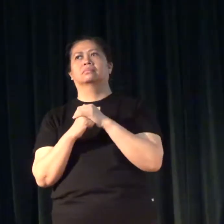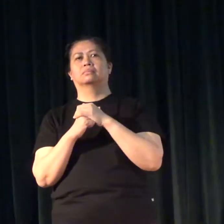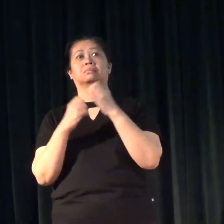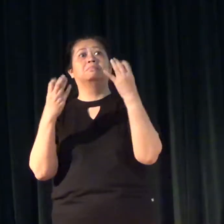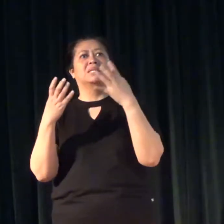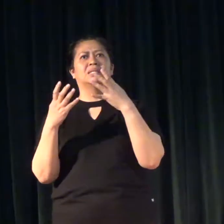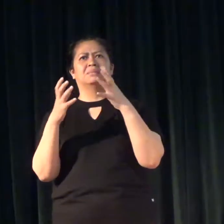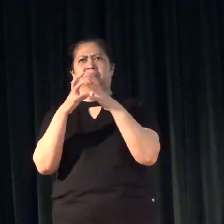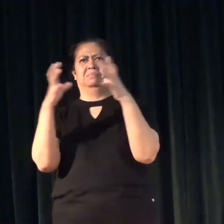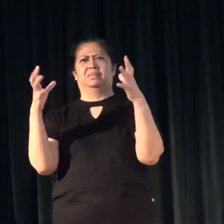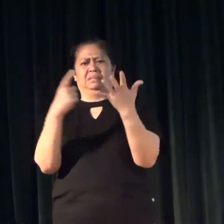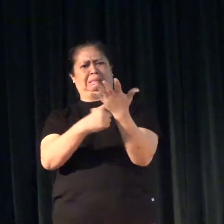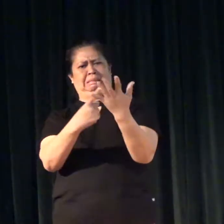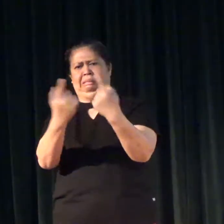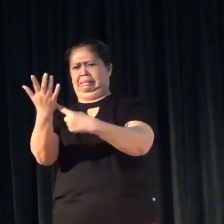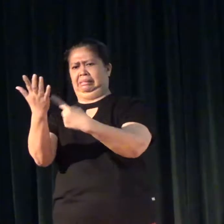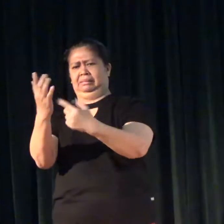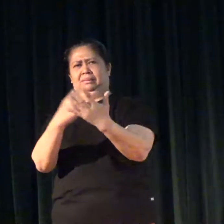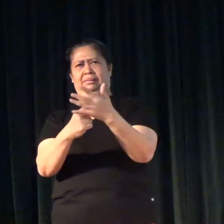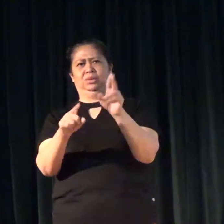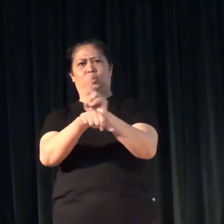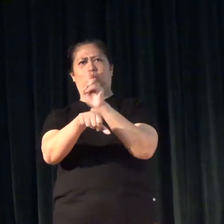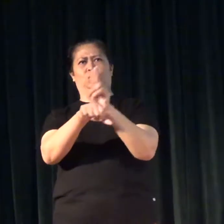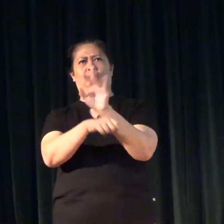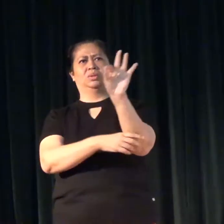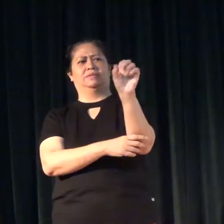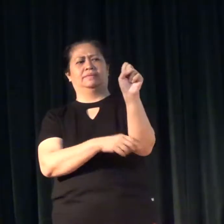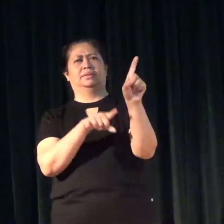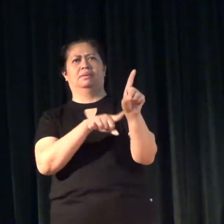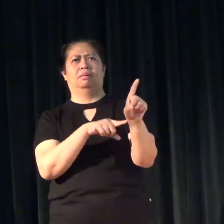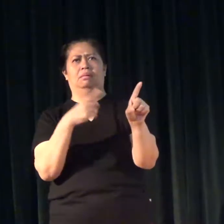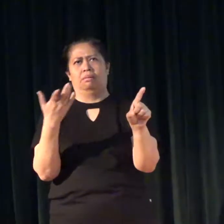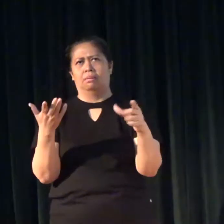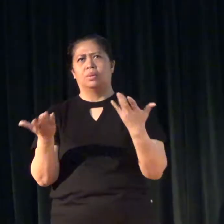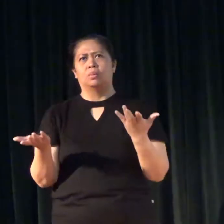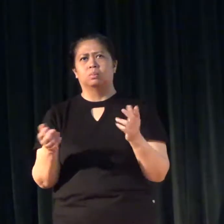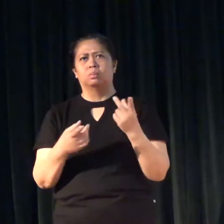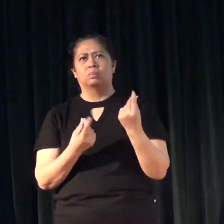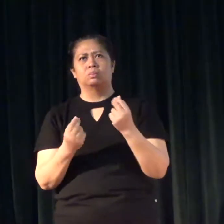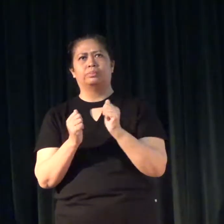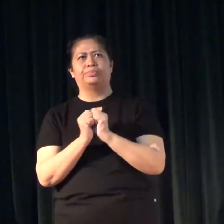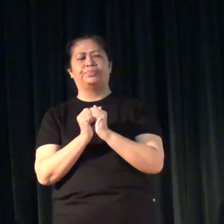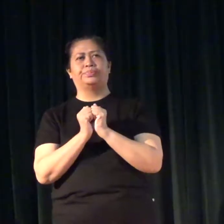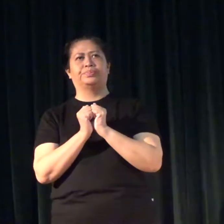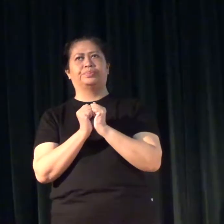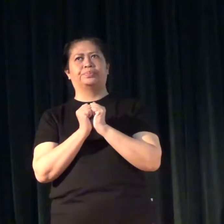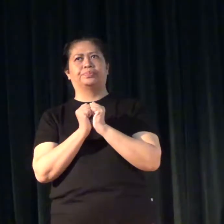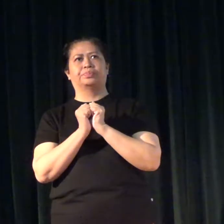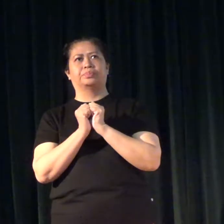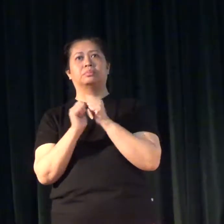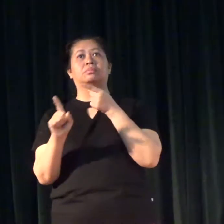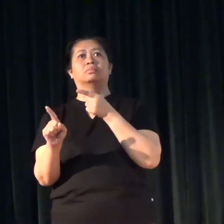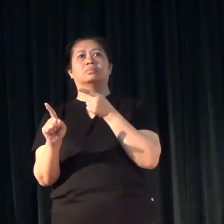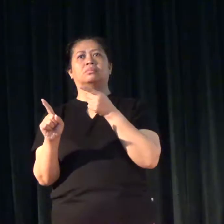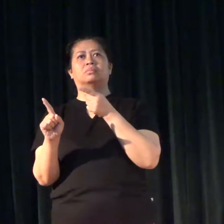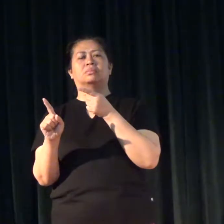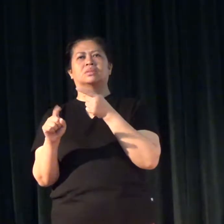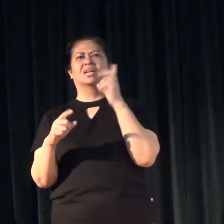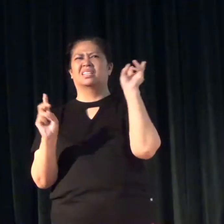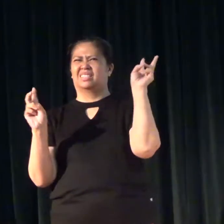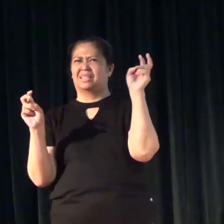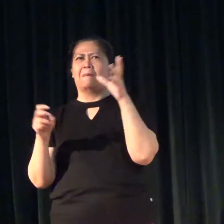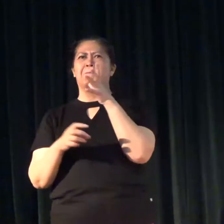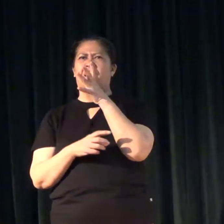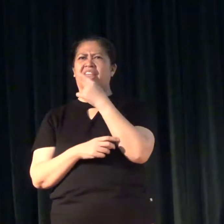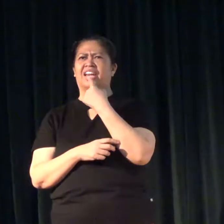many of us the debate really on the use of MSL has to do with it being called mother tongue